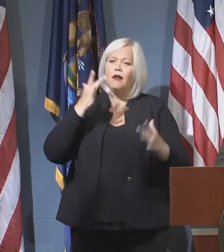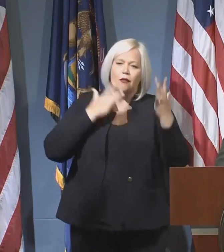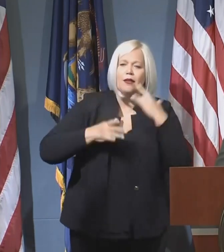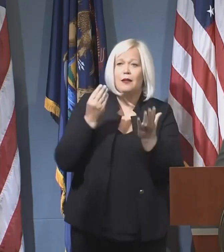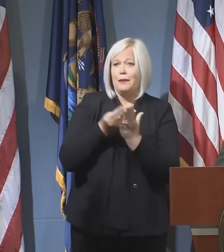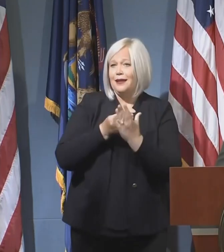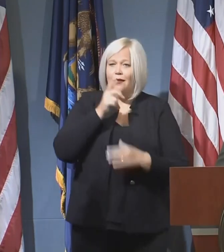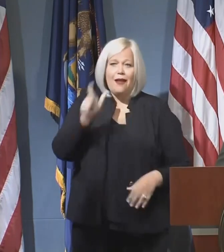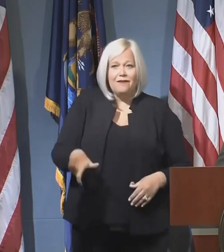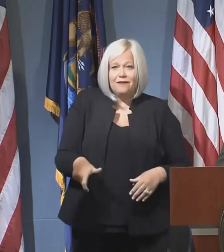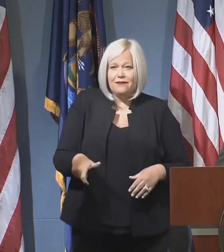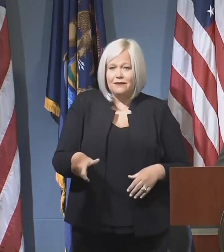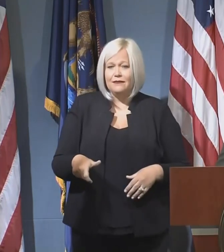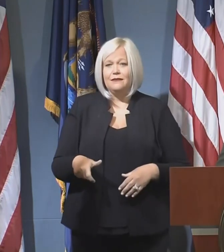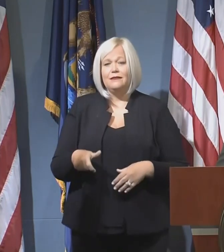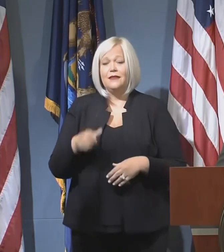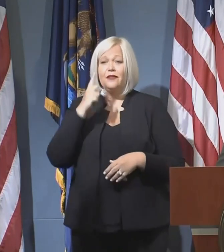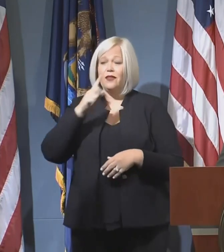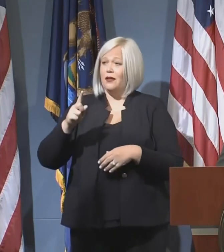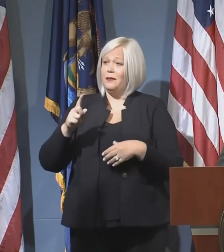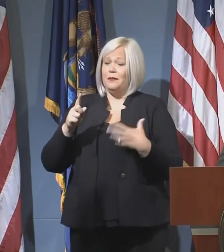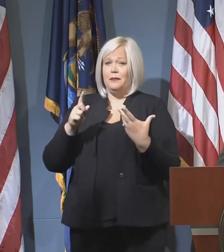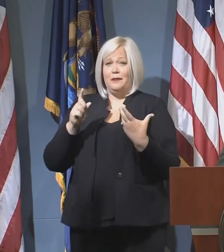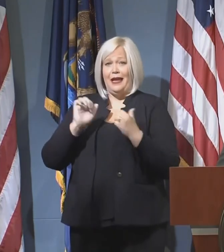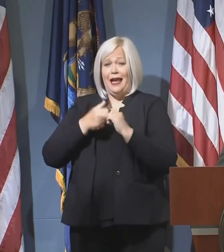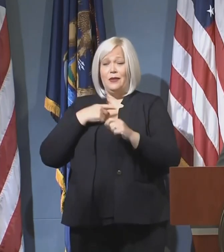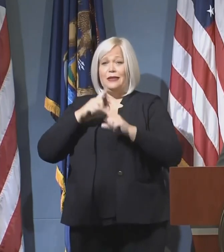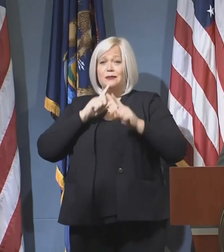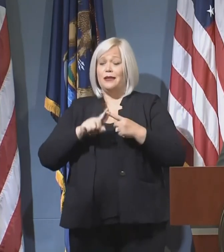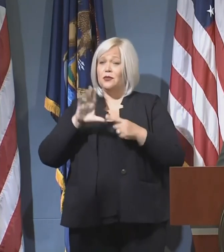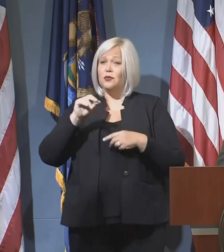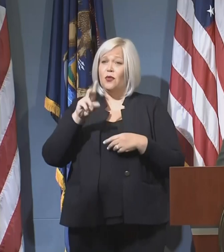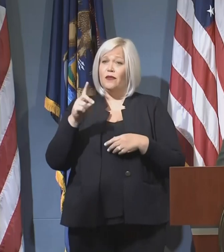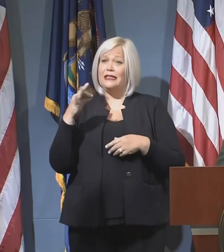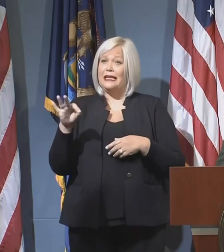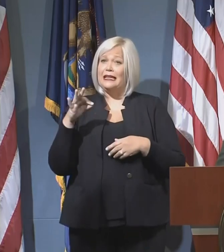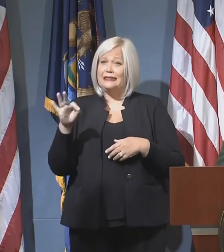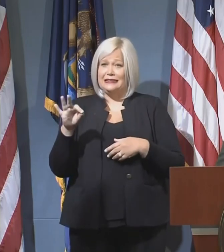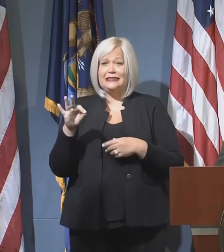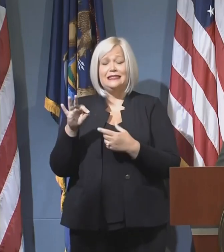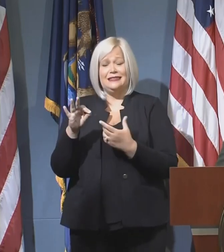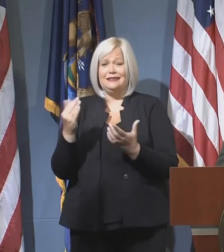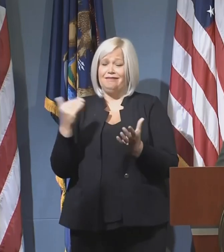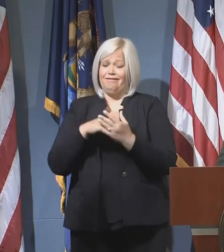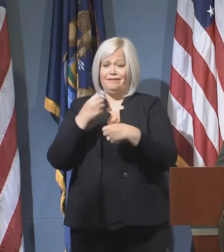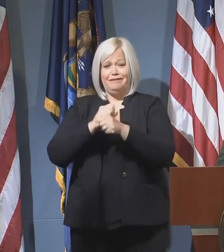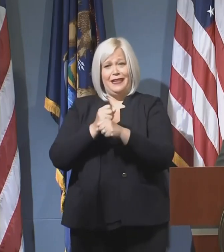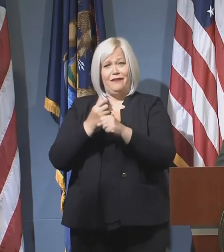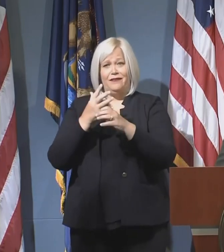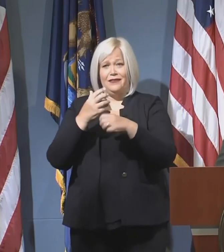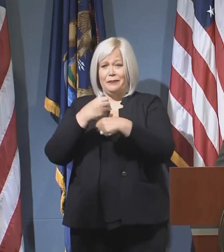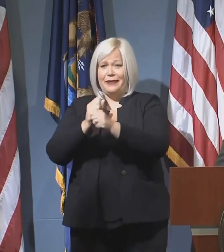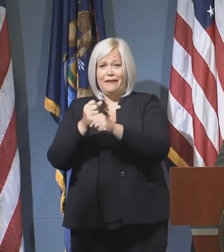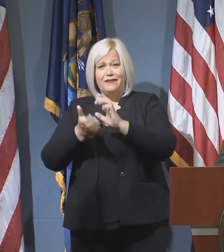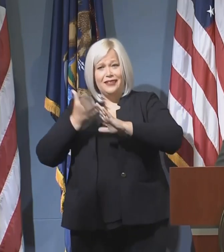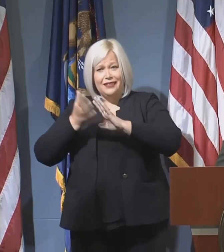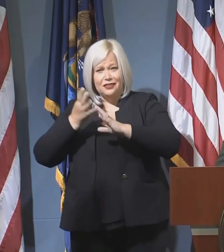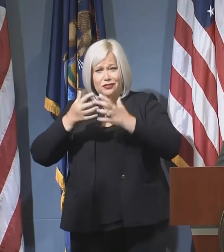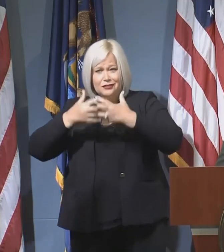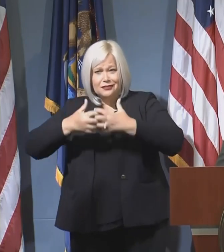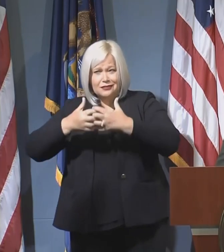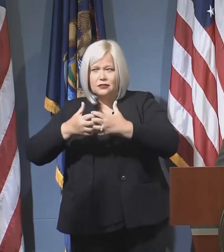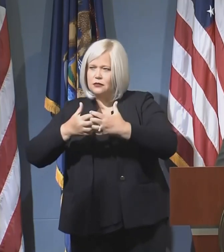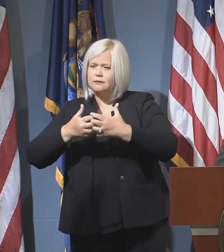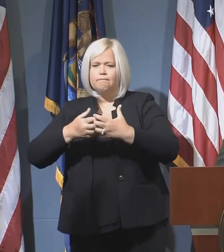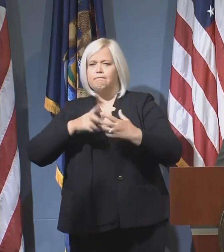From the arsenal of democracy to our response to COVID-19, time and again manufacturers have answered the call to